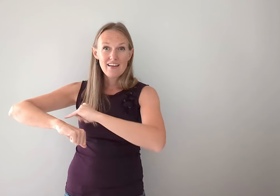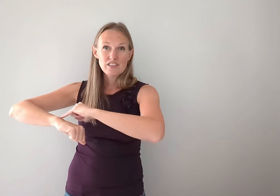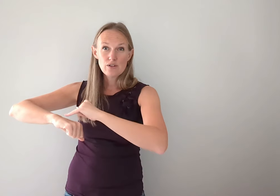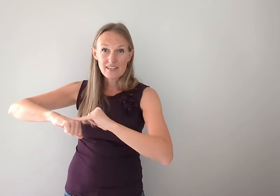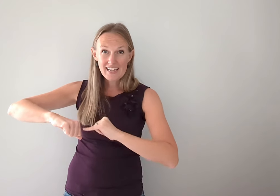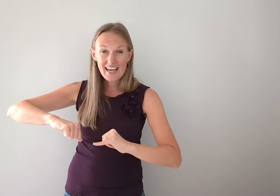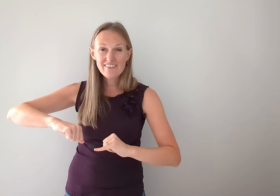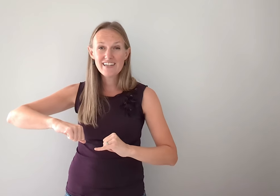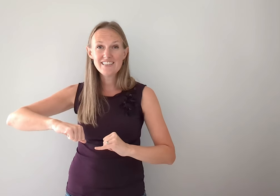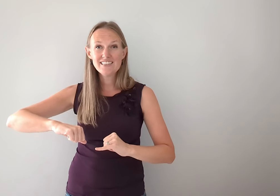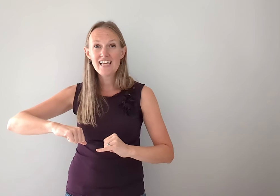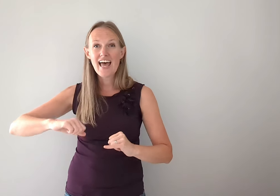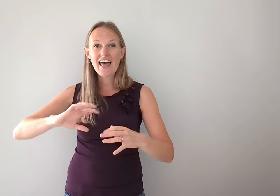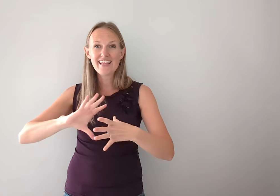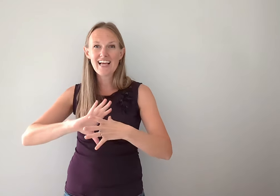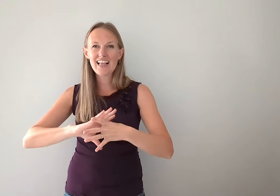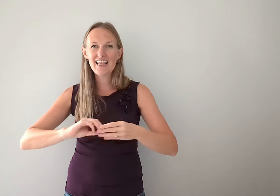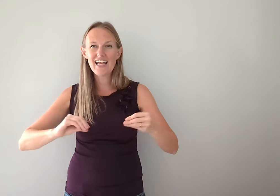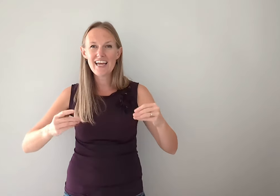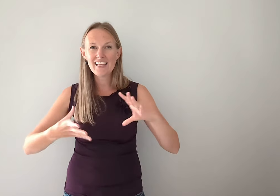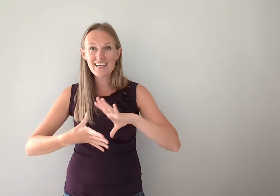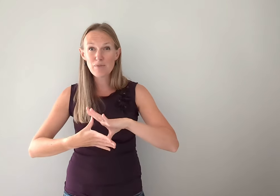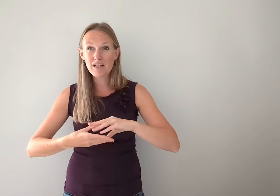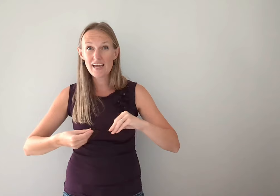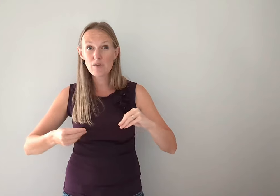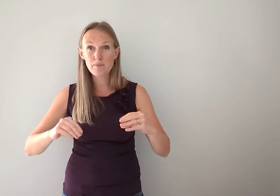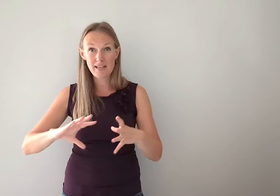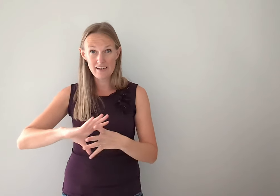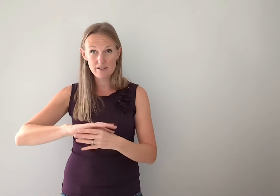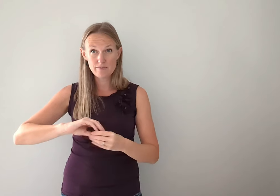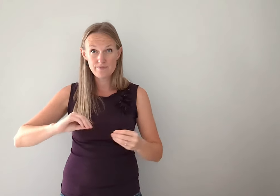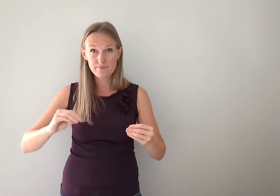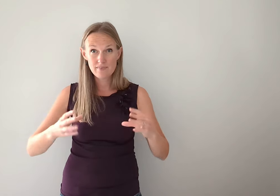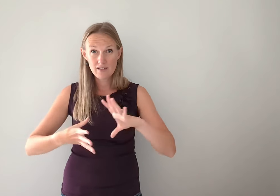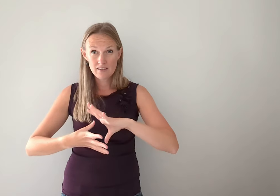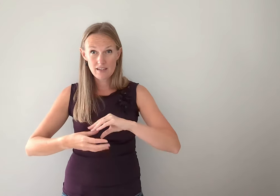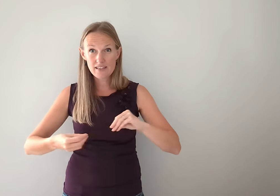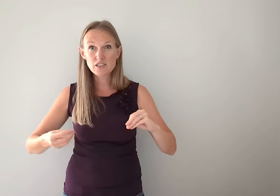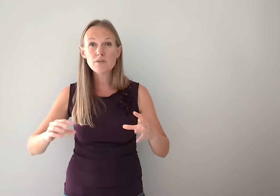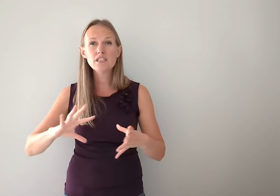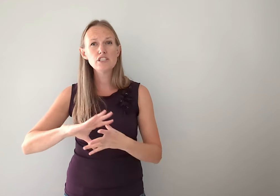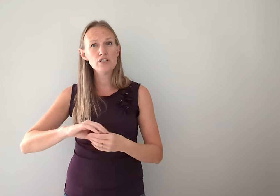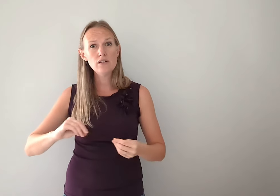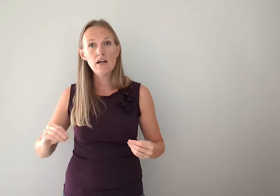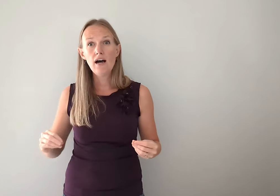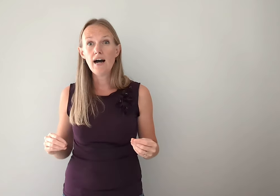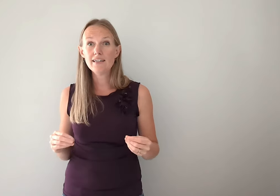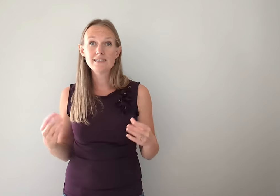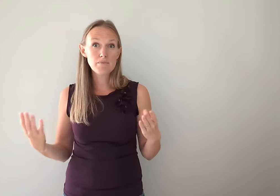So the canvas and the clay, like you're playing with Play-Doh. Okay. That's what we're going to do. Some